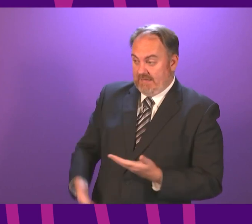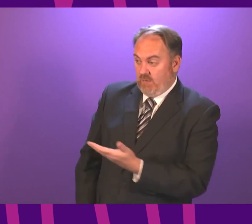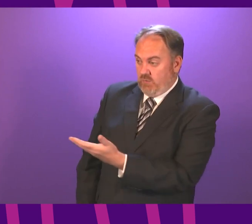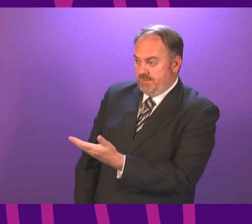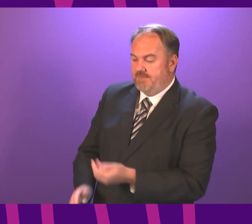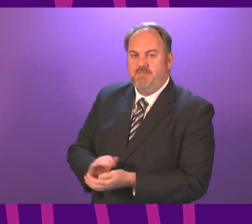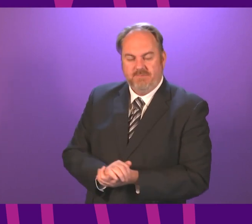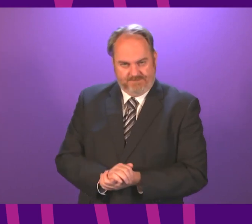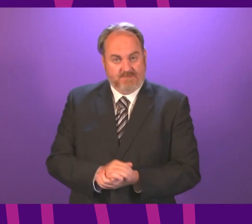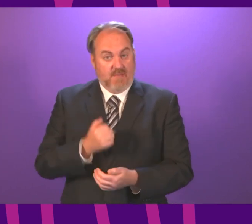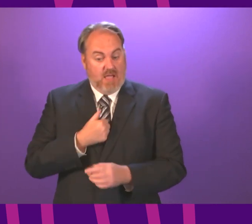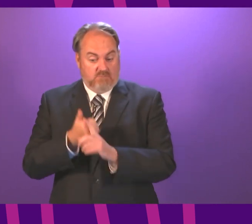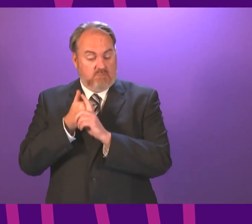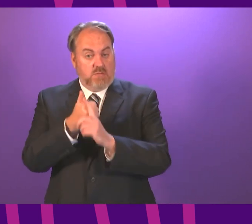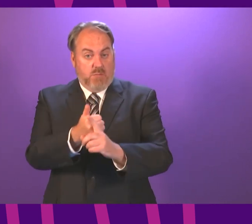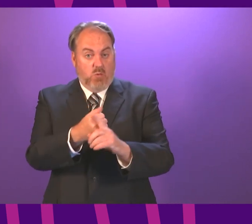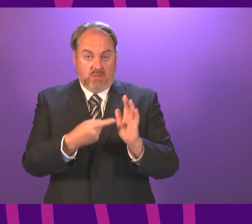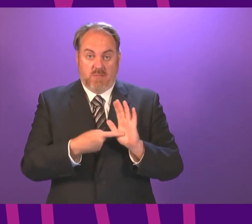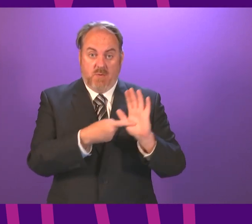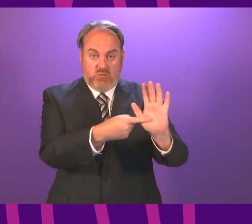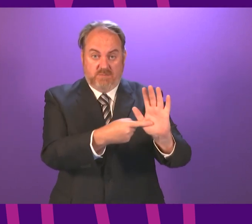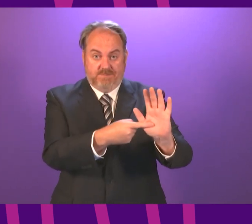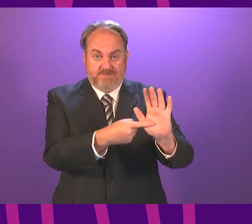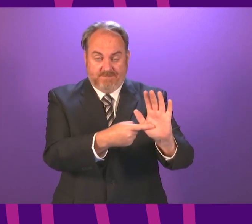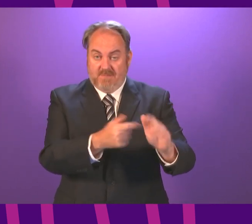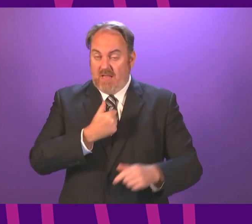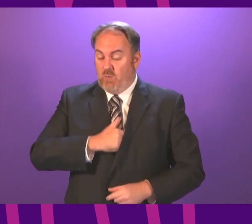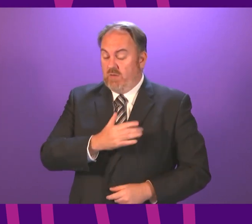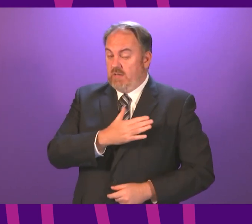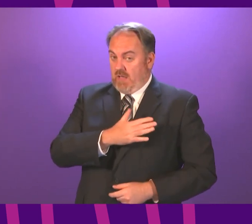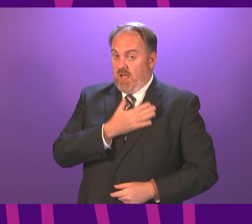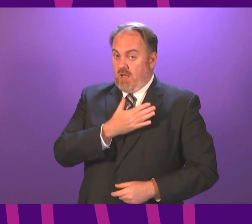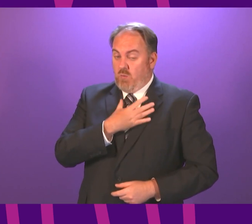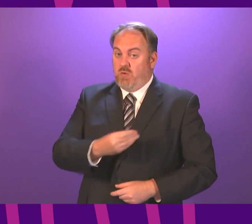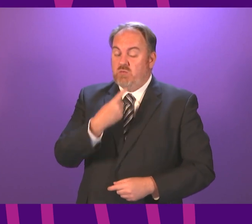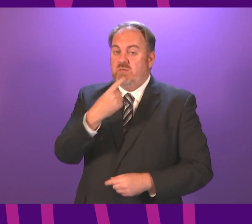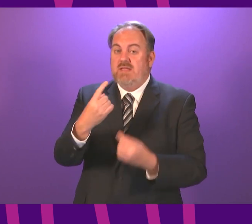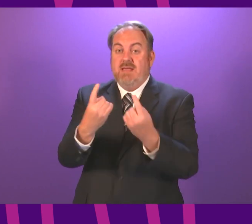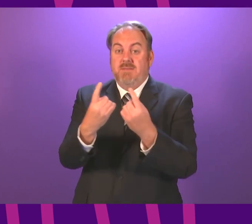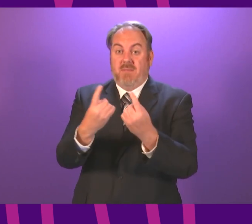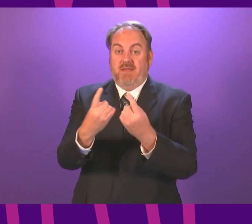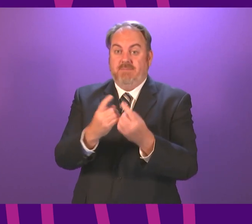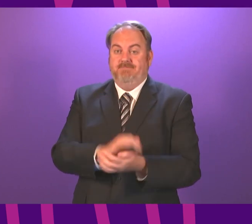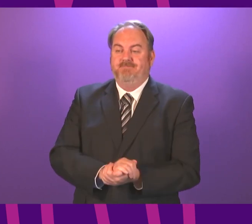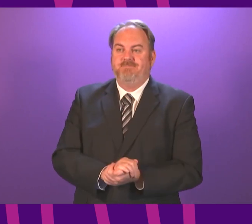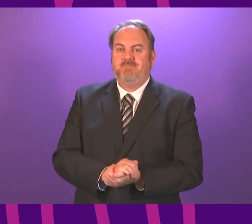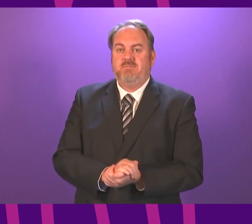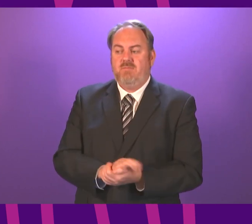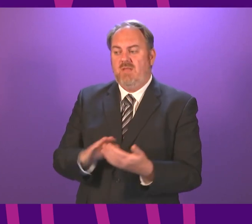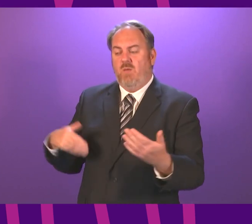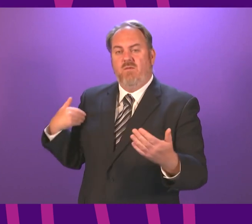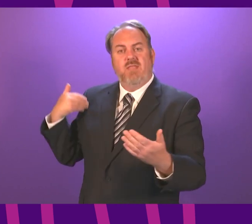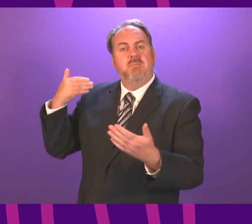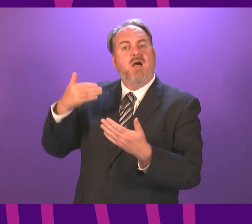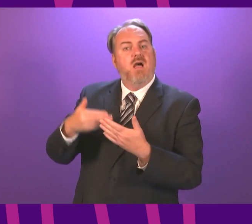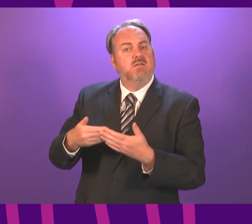Can I move the motion and speak to the motion as well, presiding officer? Basically over the past,